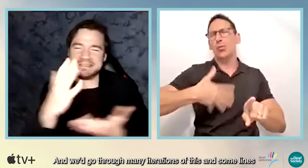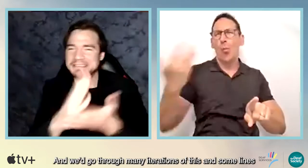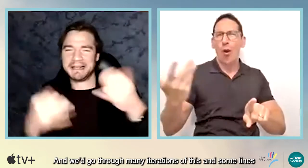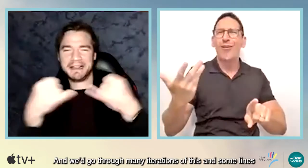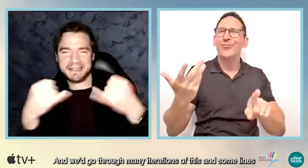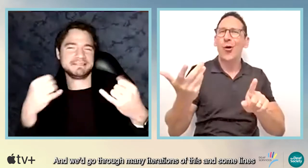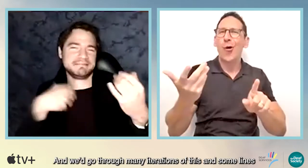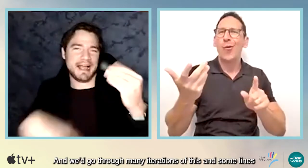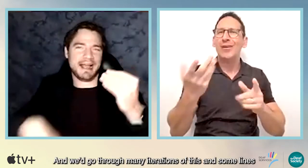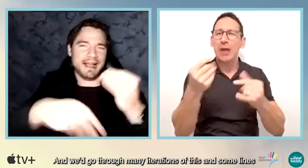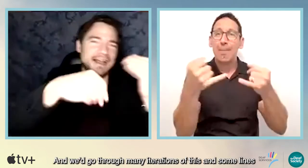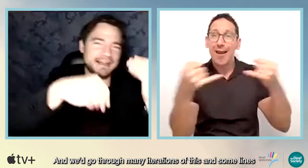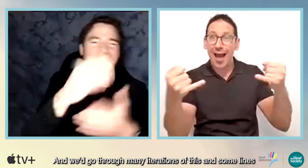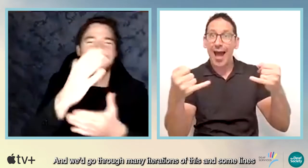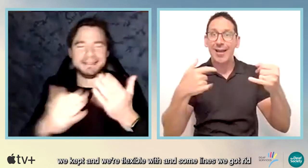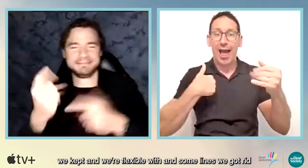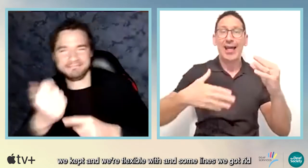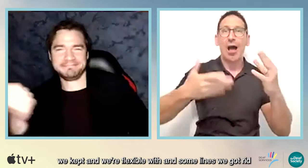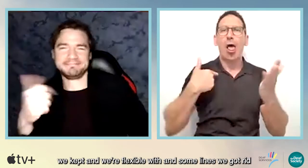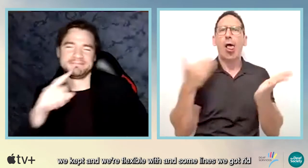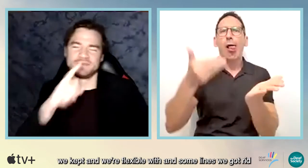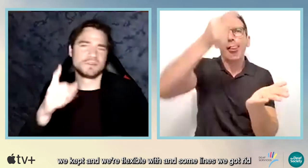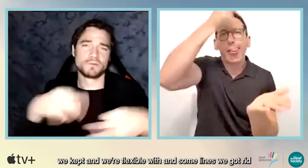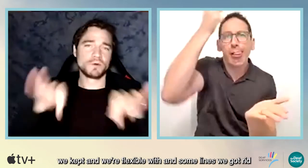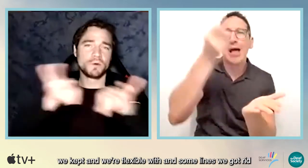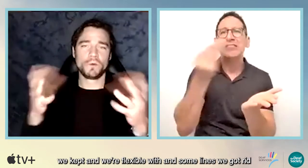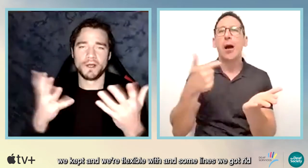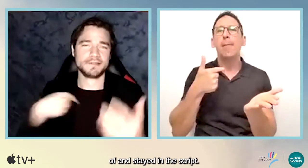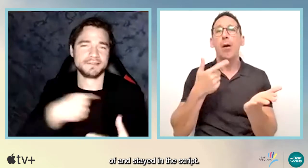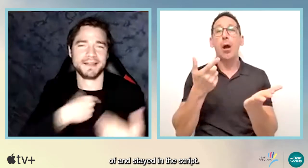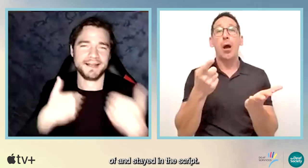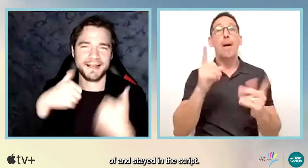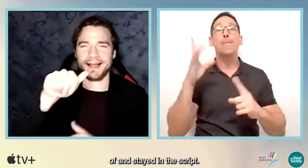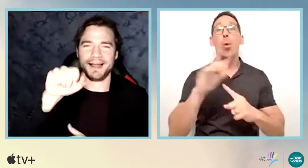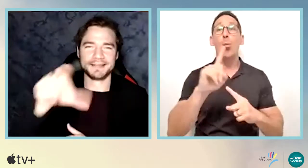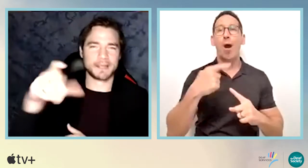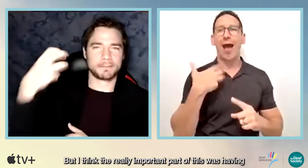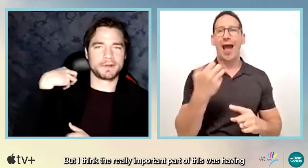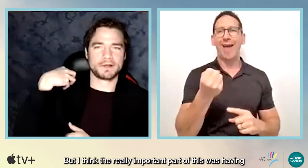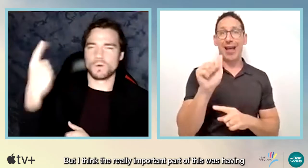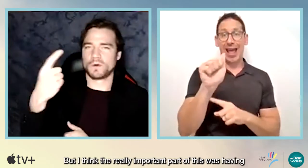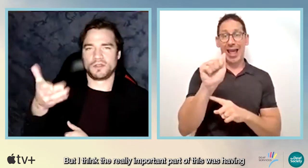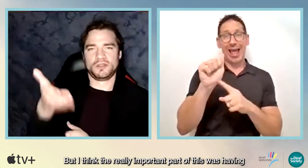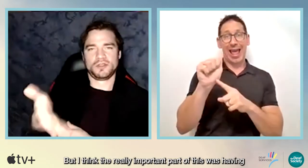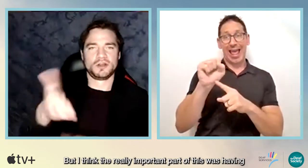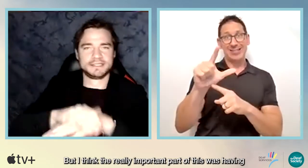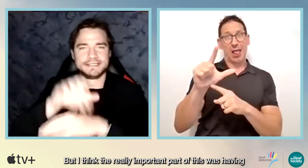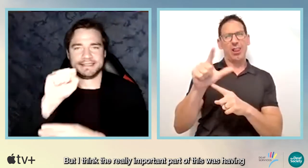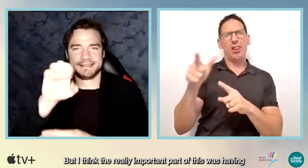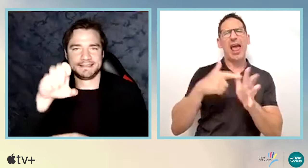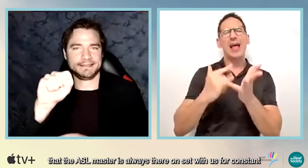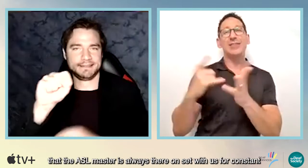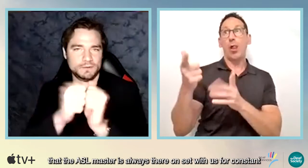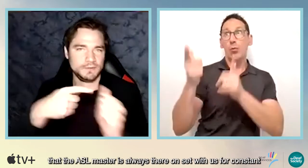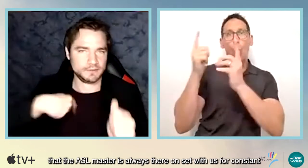And we would go through many iterations of this and some lines we kept and were flexible with and some lines we got rid of and stayed to the script. But I think, you know, the really important part of this was